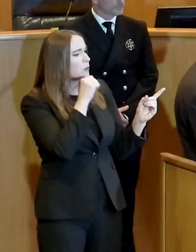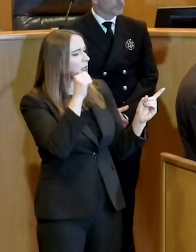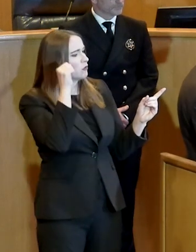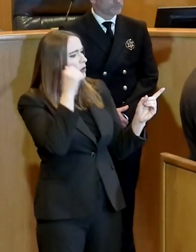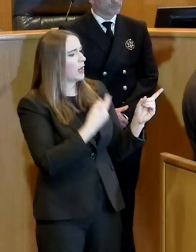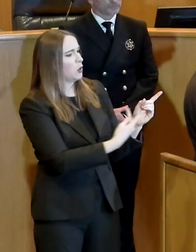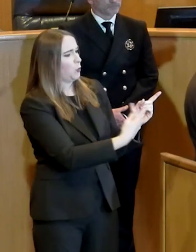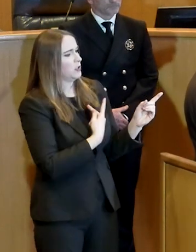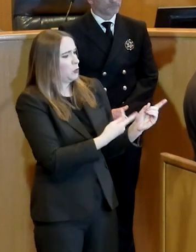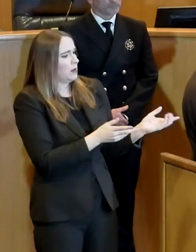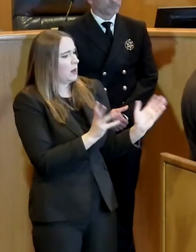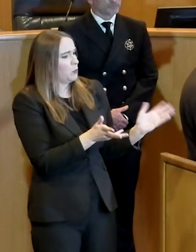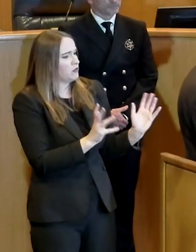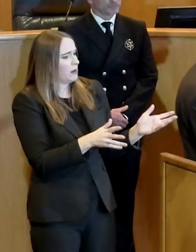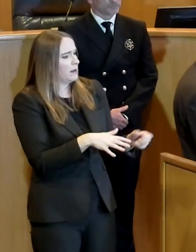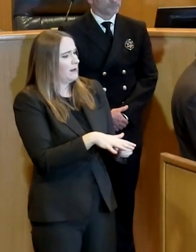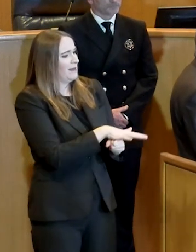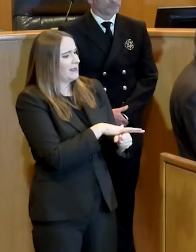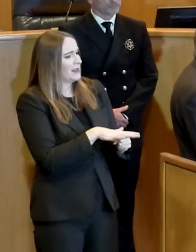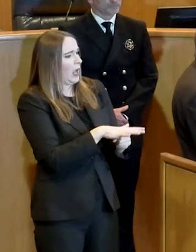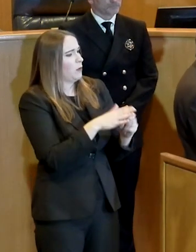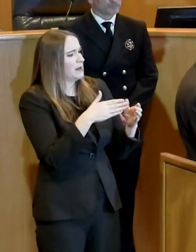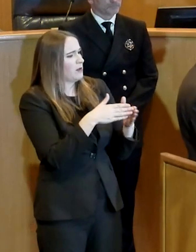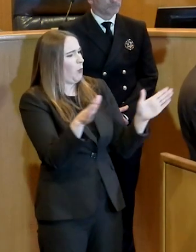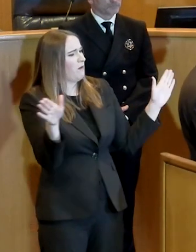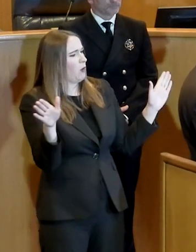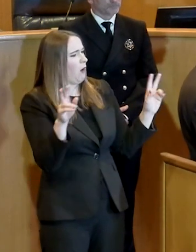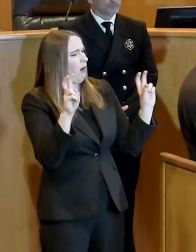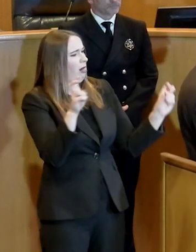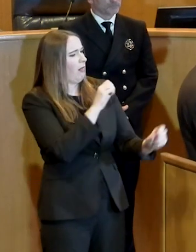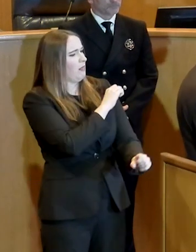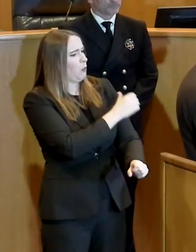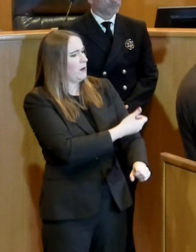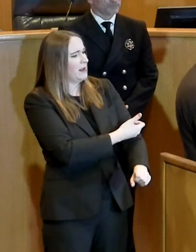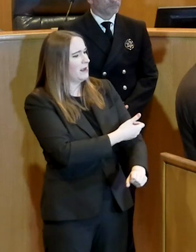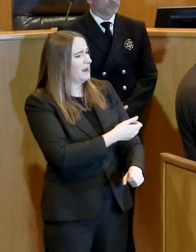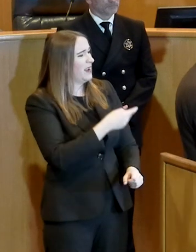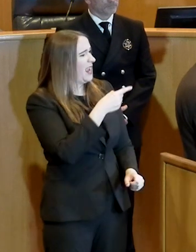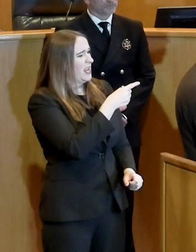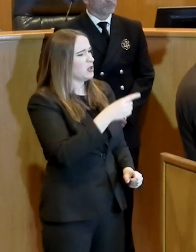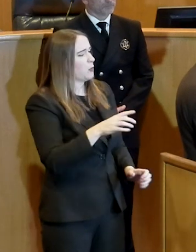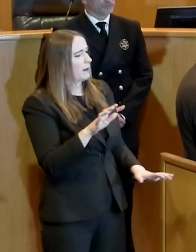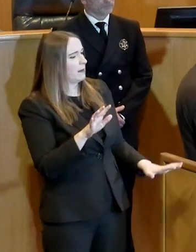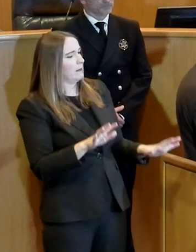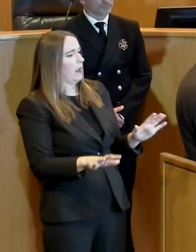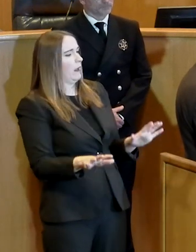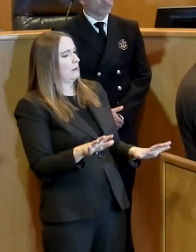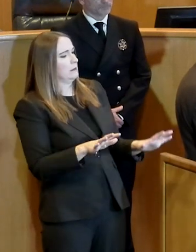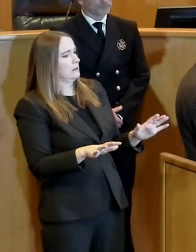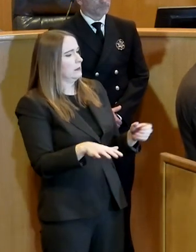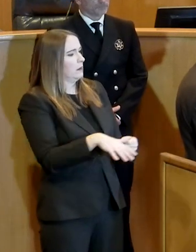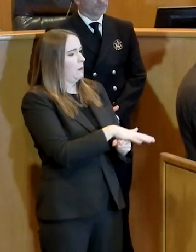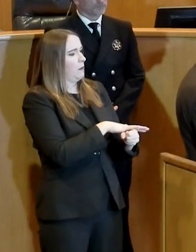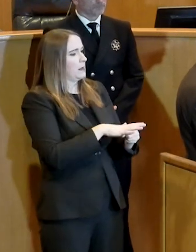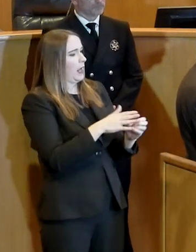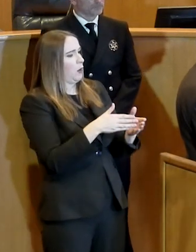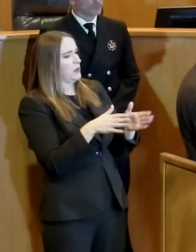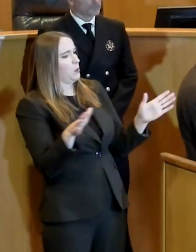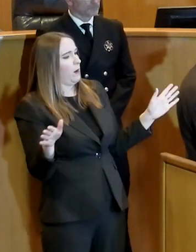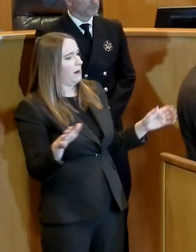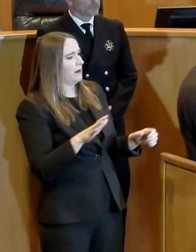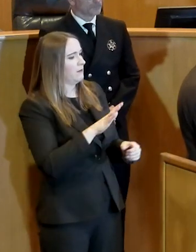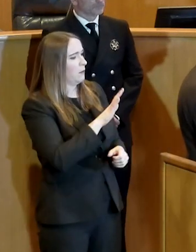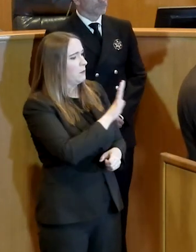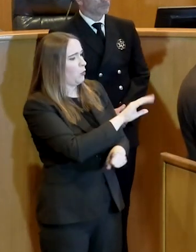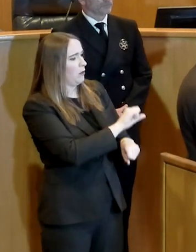about the county's overall authority. And there was some hesitation on your part to do anything countywide, from your office, because of the